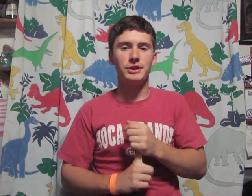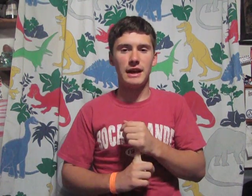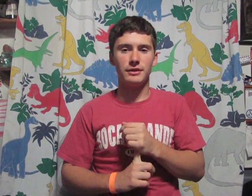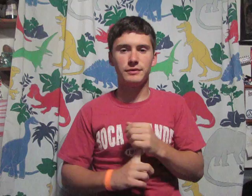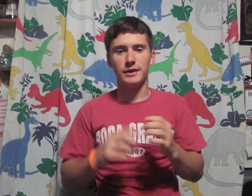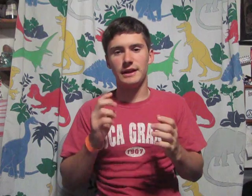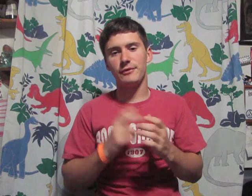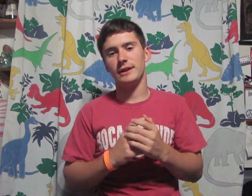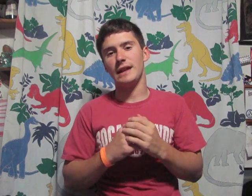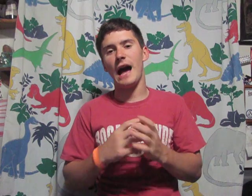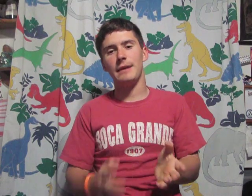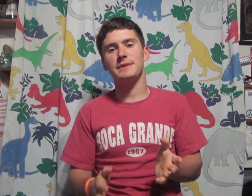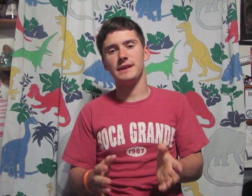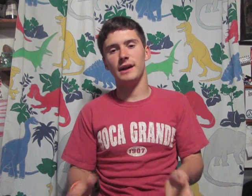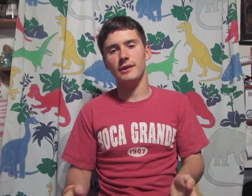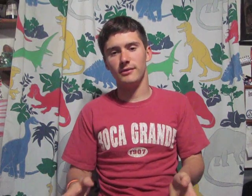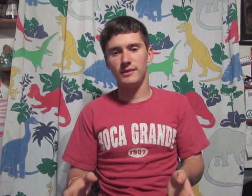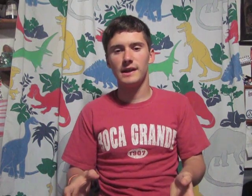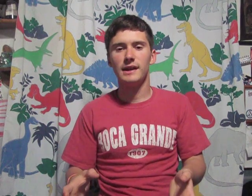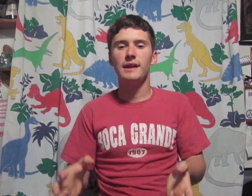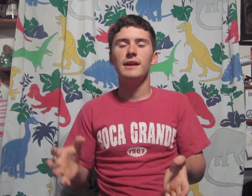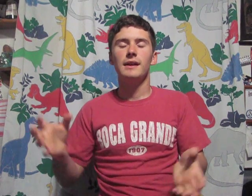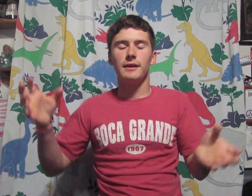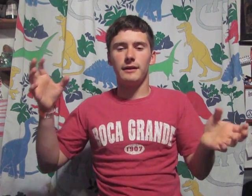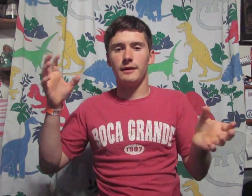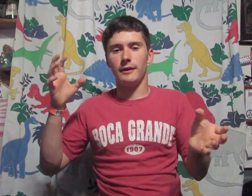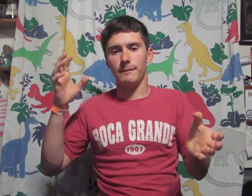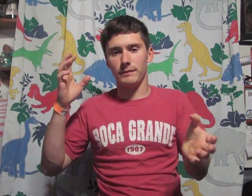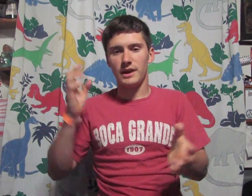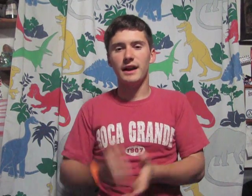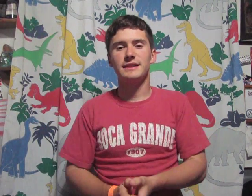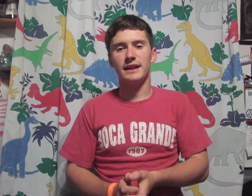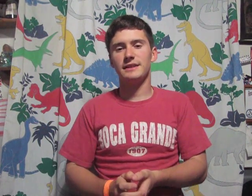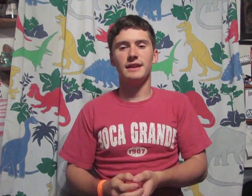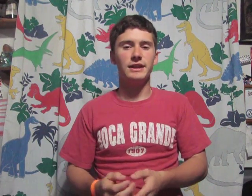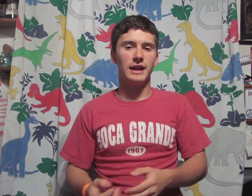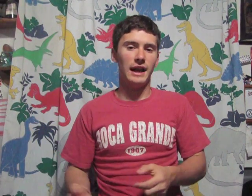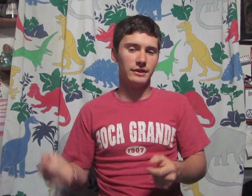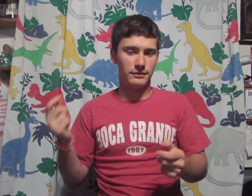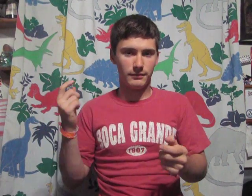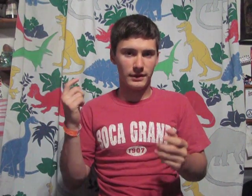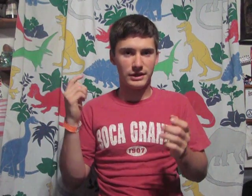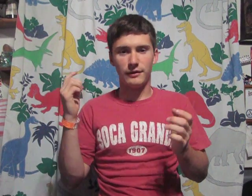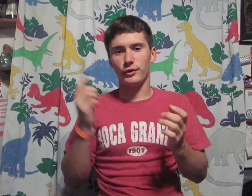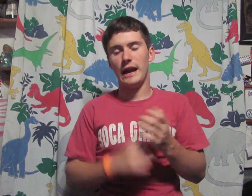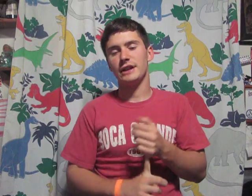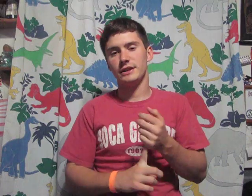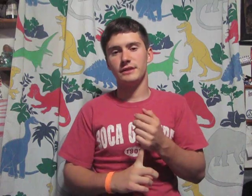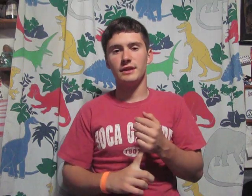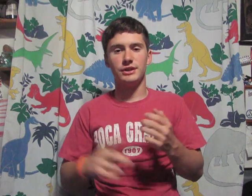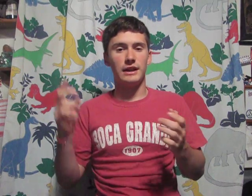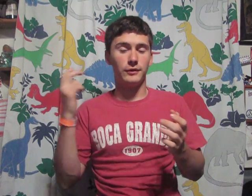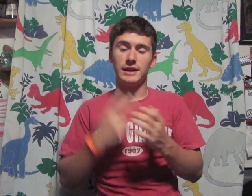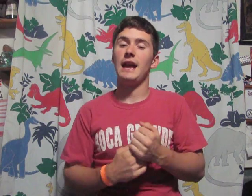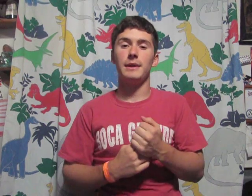channels for the different types of content, such as a channel for reactions, a channel for gaming,